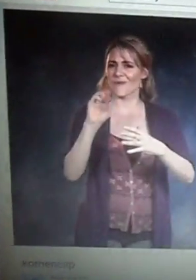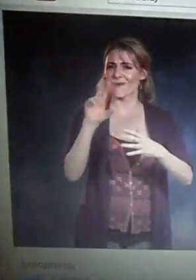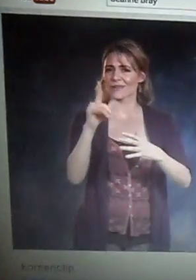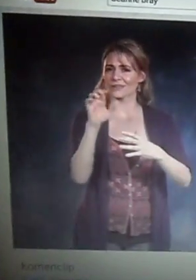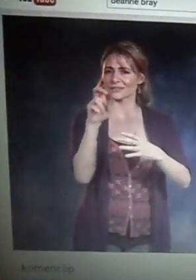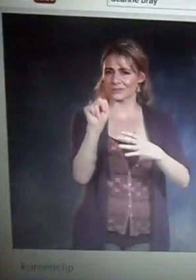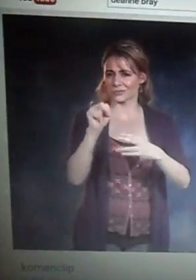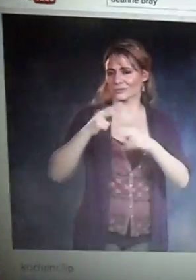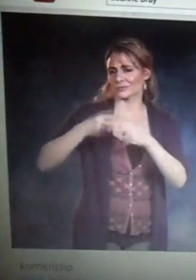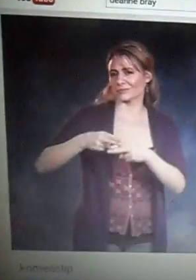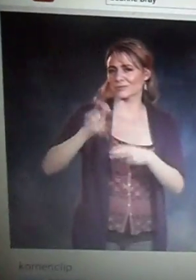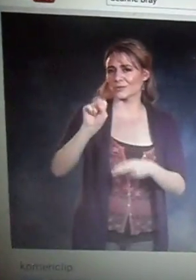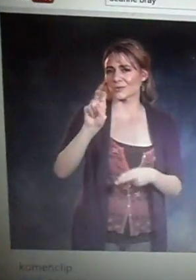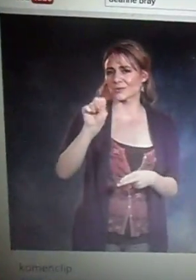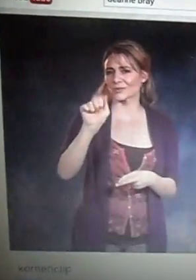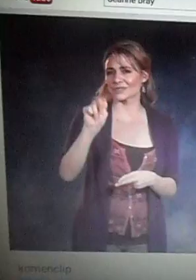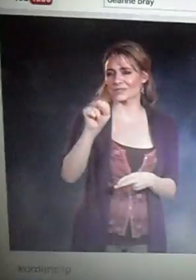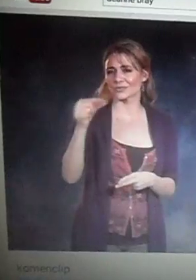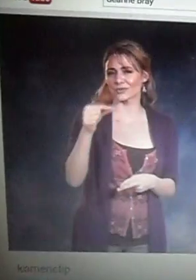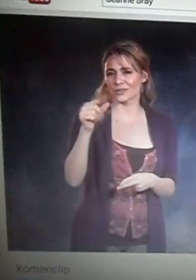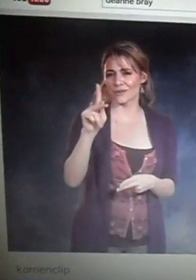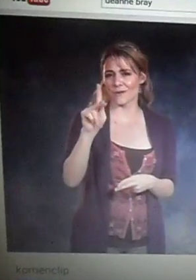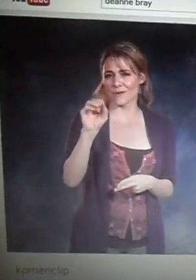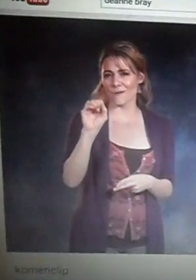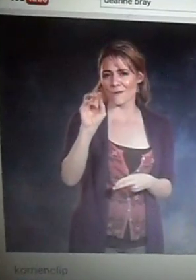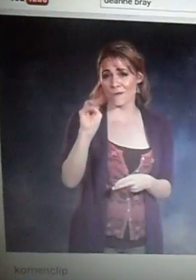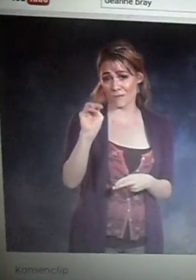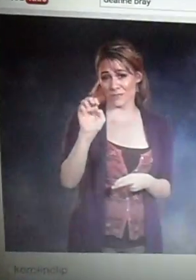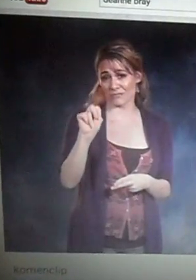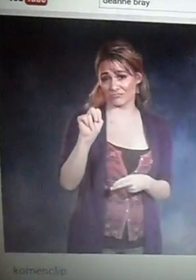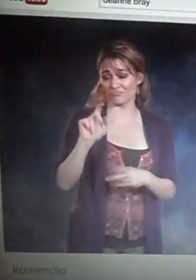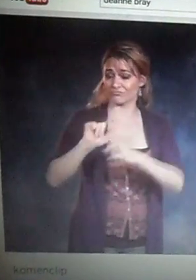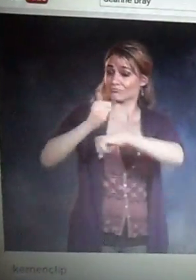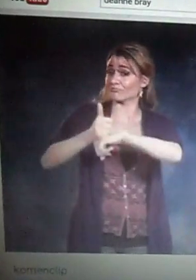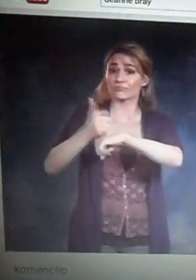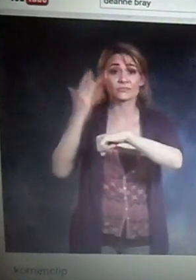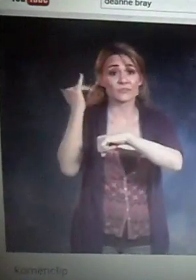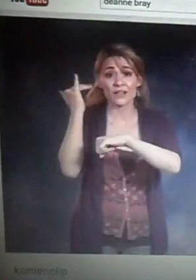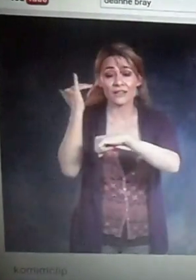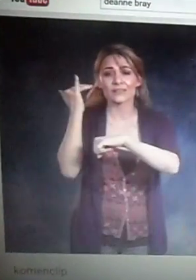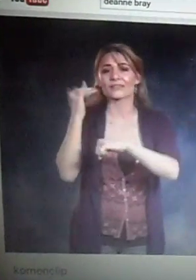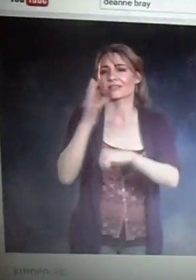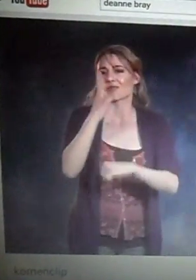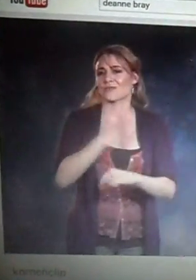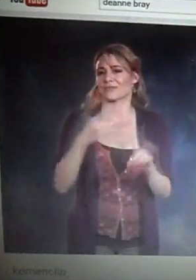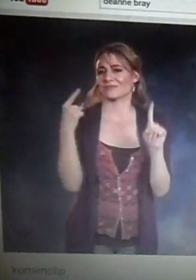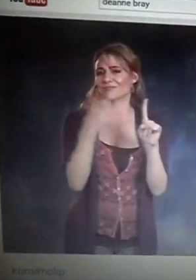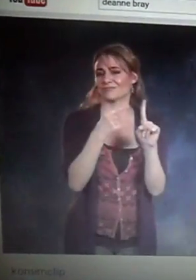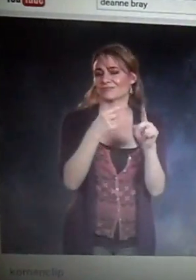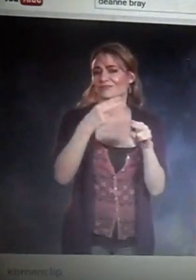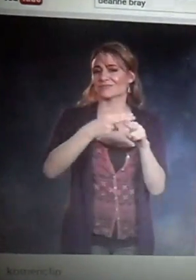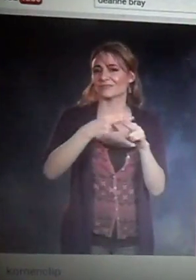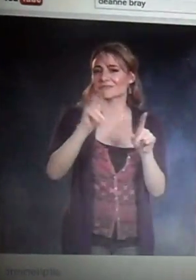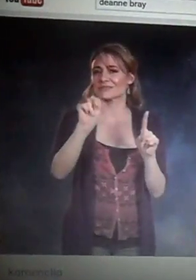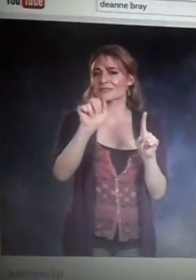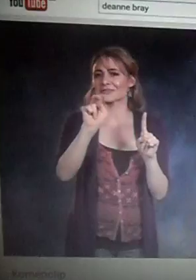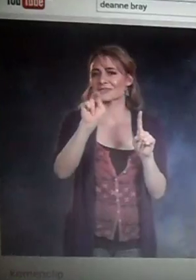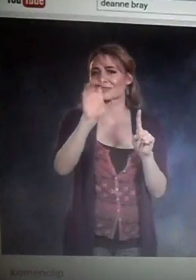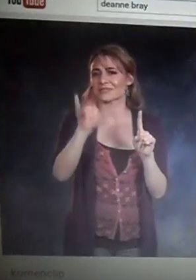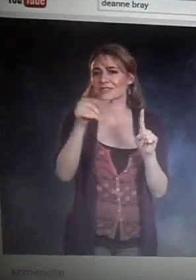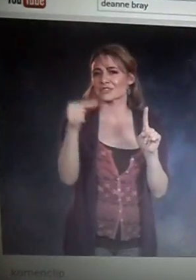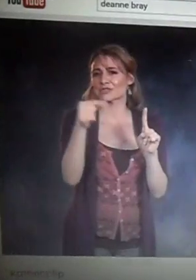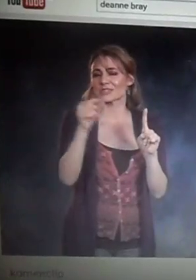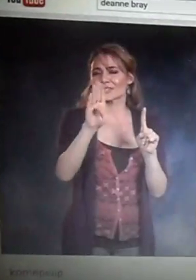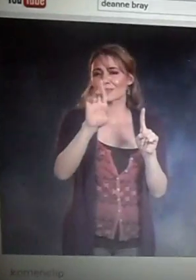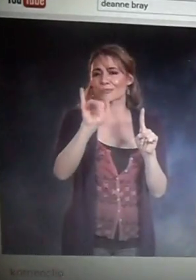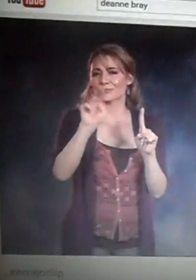In 1982, our organization, Susan G. Komen, was born out of a promise between Nancy G. Brinker